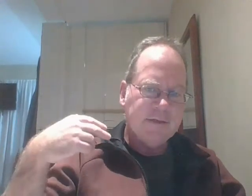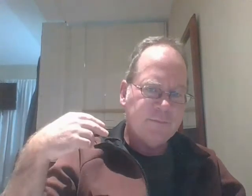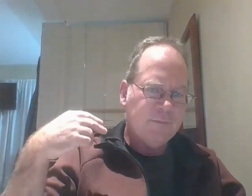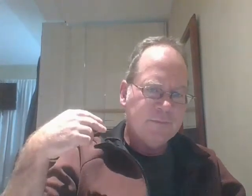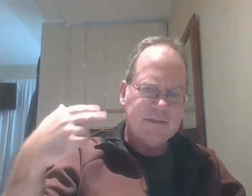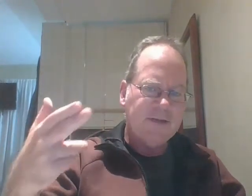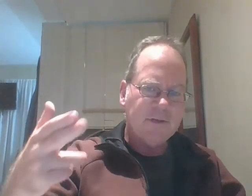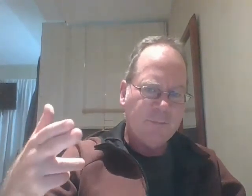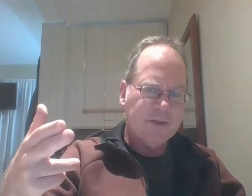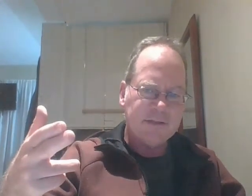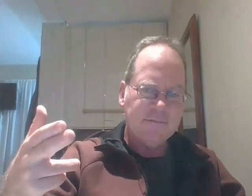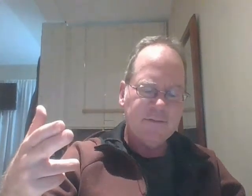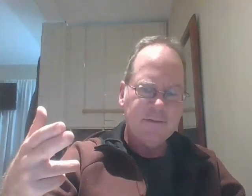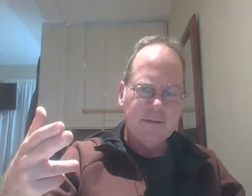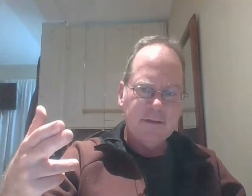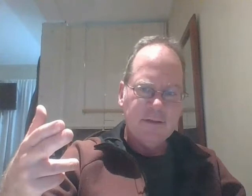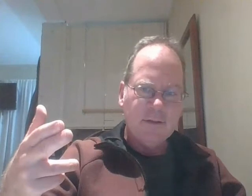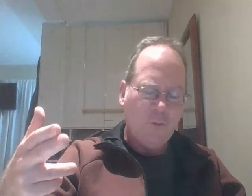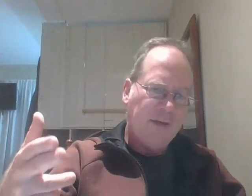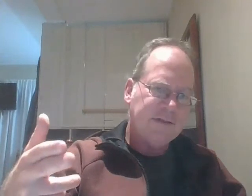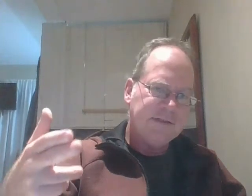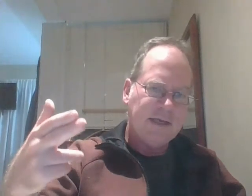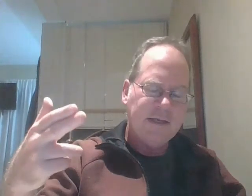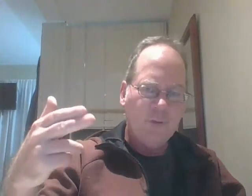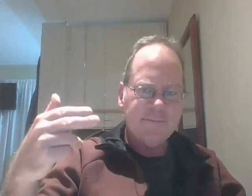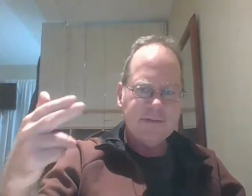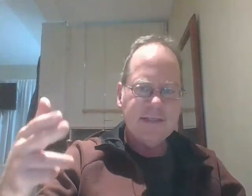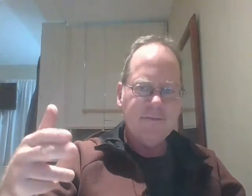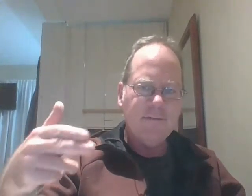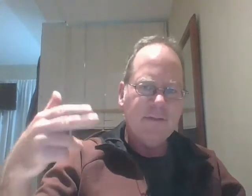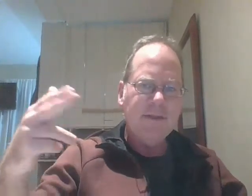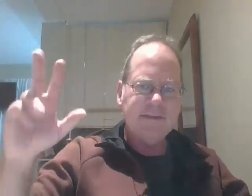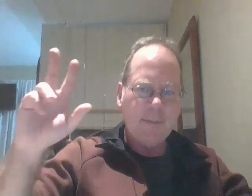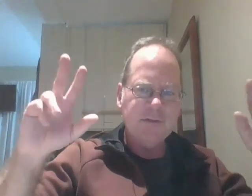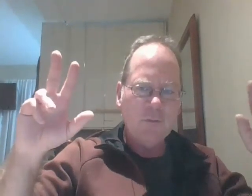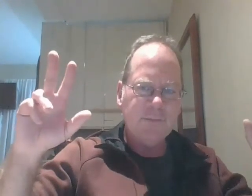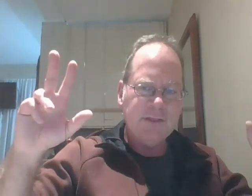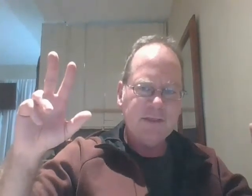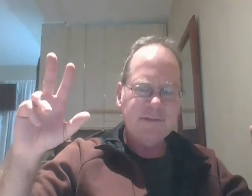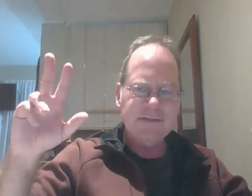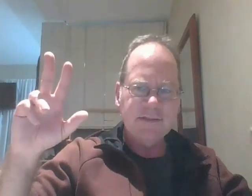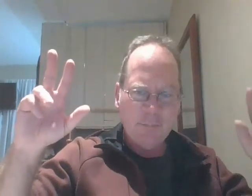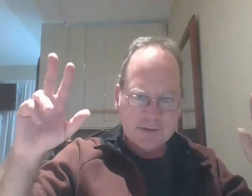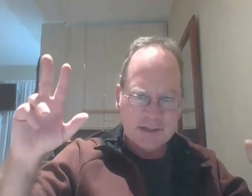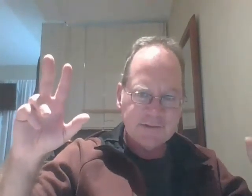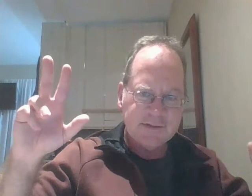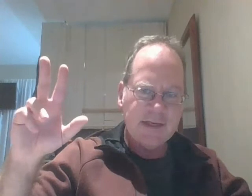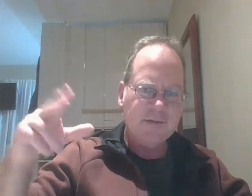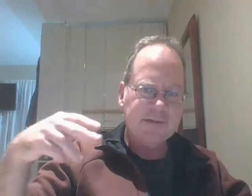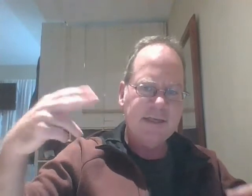slaves aren't productive we'll have to decide we'll have to see if the establishment wants a productive a productive society or a slave